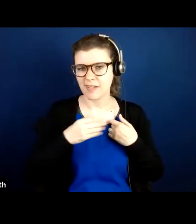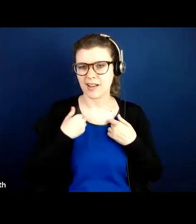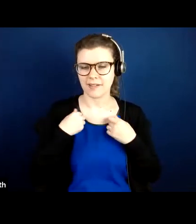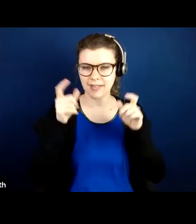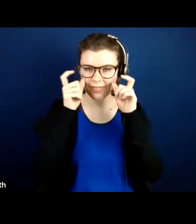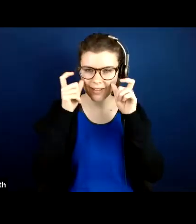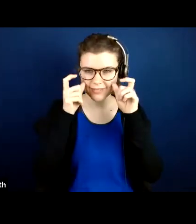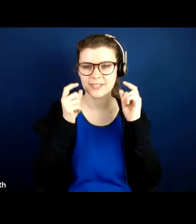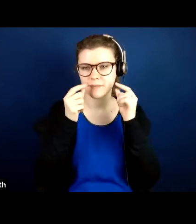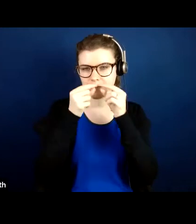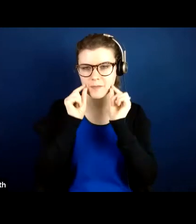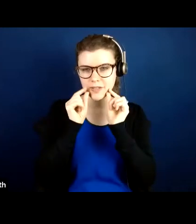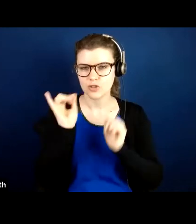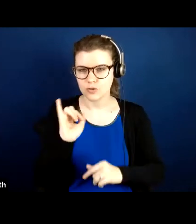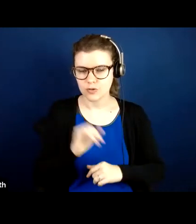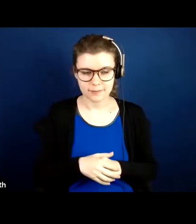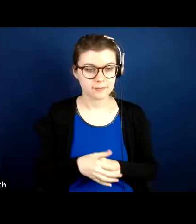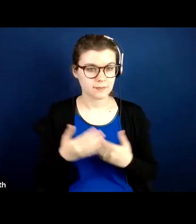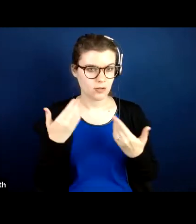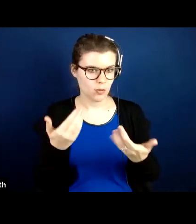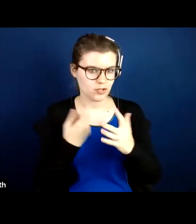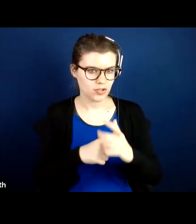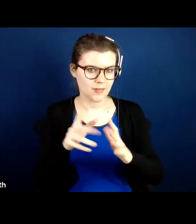Okay, so I'm going to play this for you now.